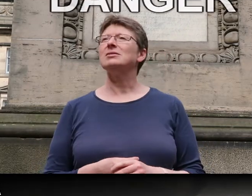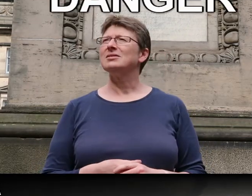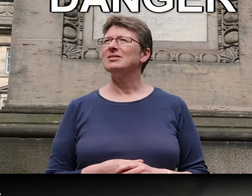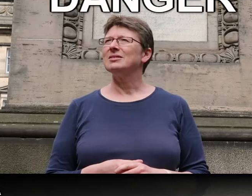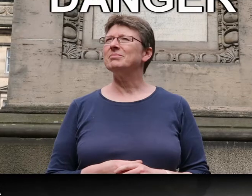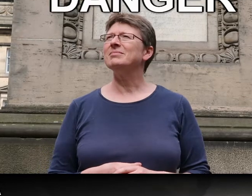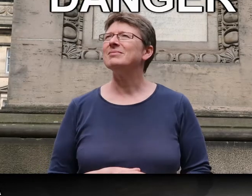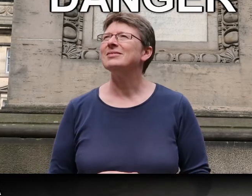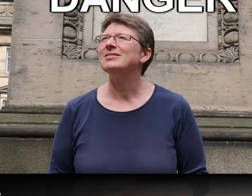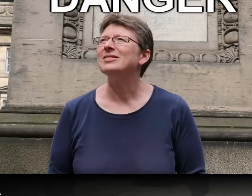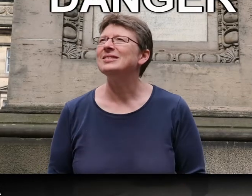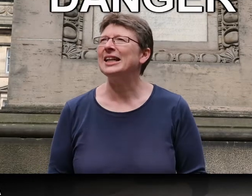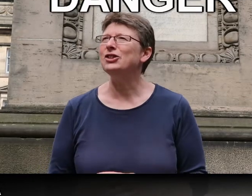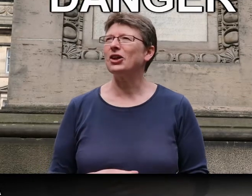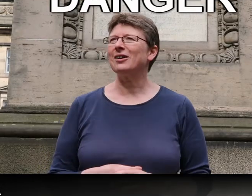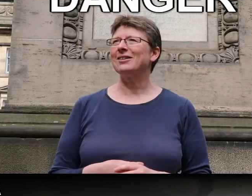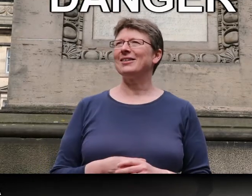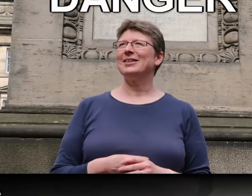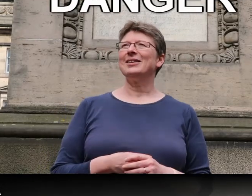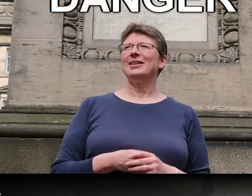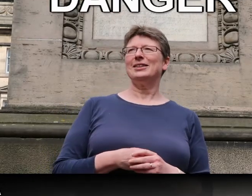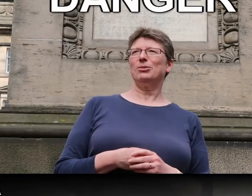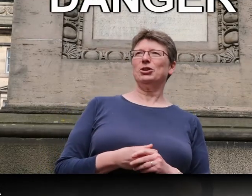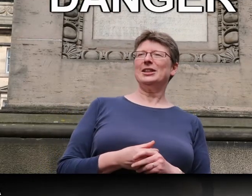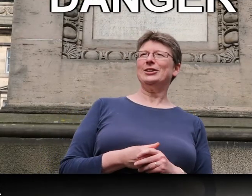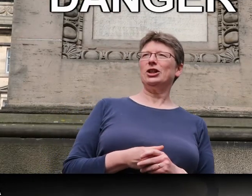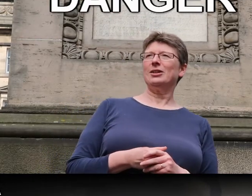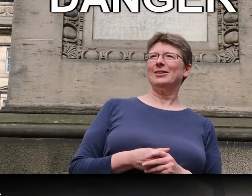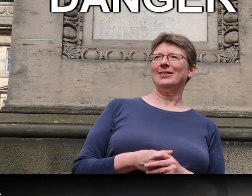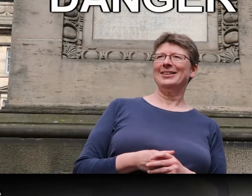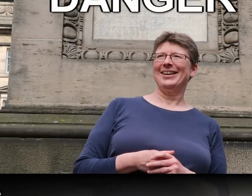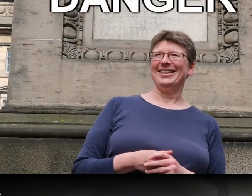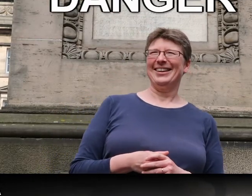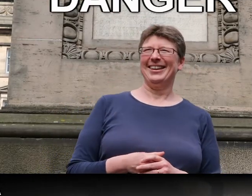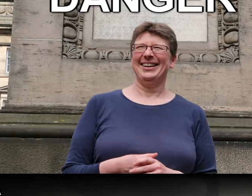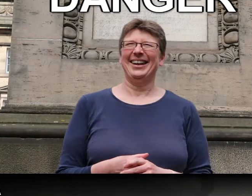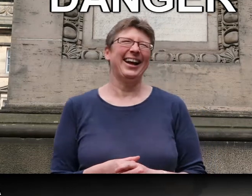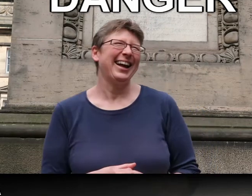danger? Hmm? Danger. Danger? Yeah. Is there much danger? Yeah. That's little bit.